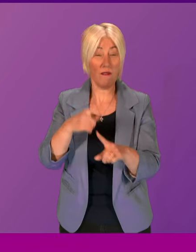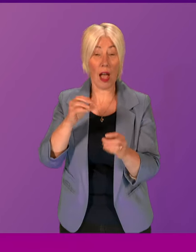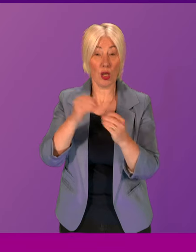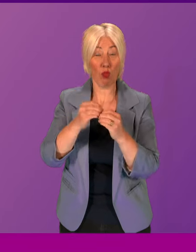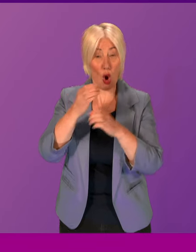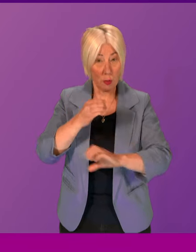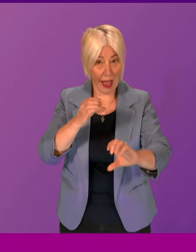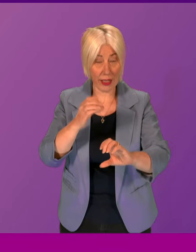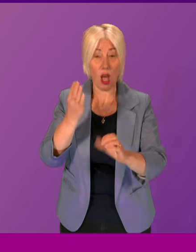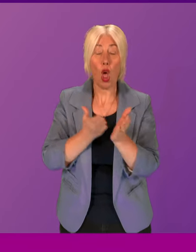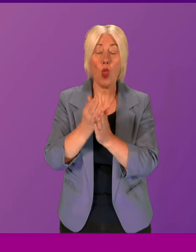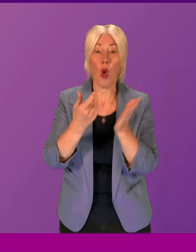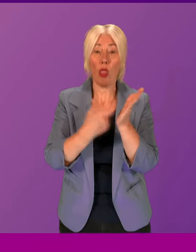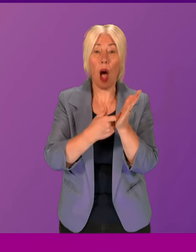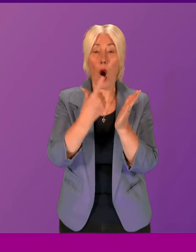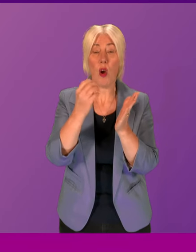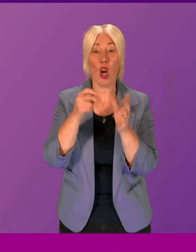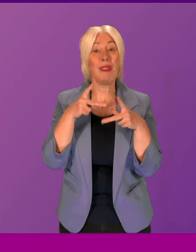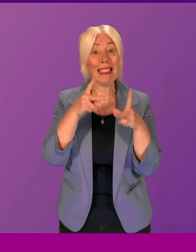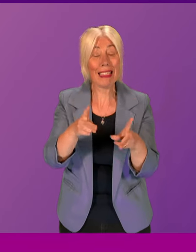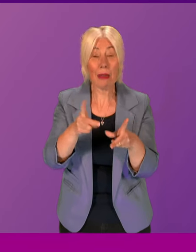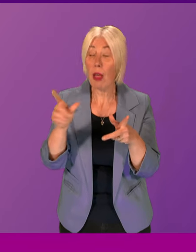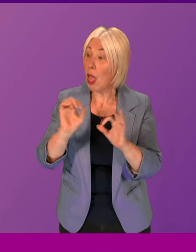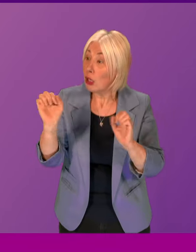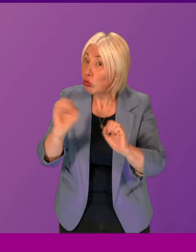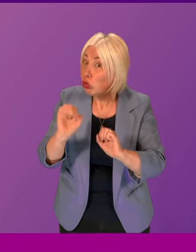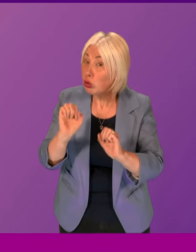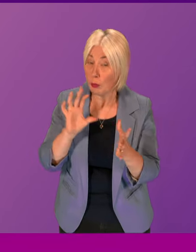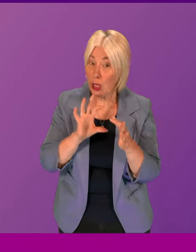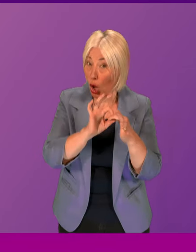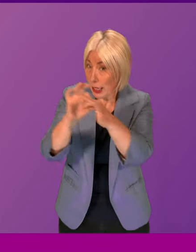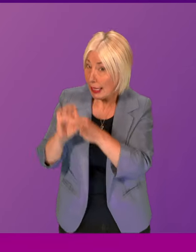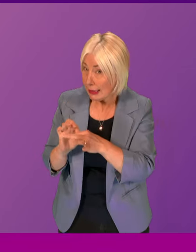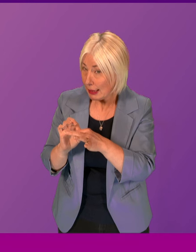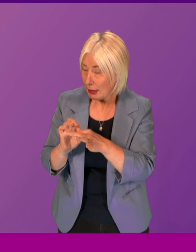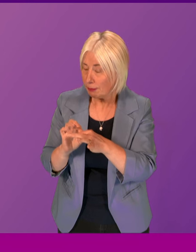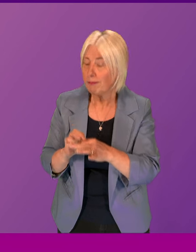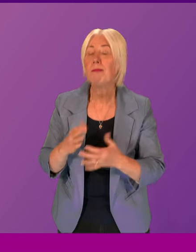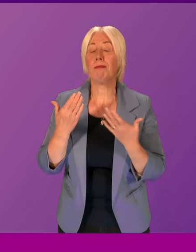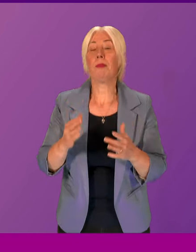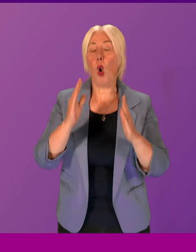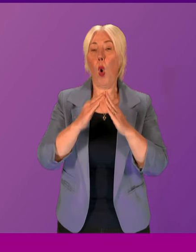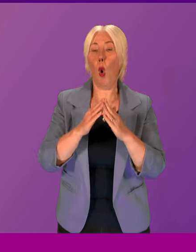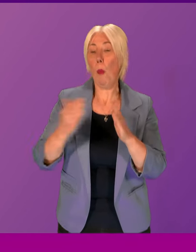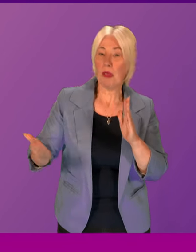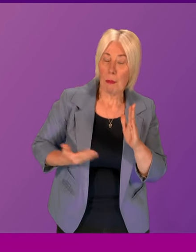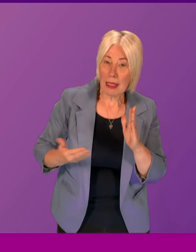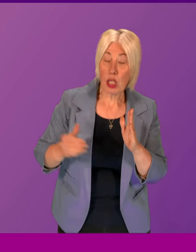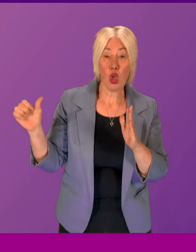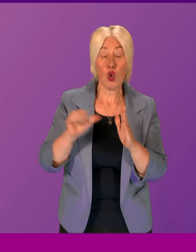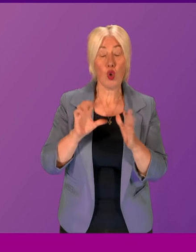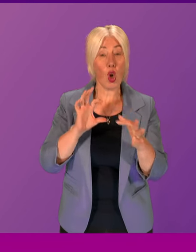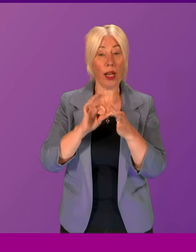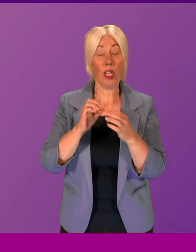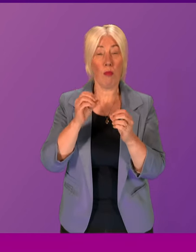have still to be connected? First Minister. All homes and businesses across Scotland can currently access the superfast broadband